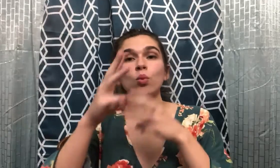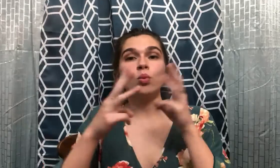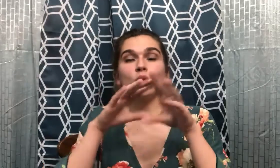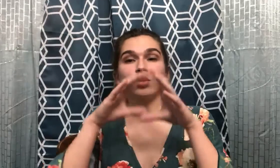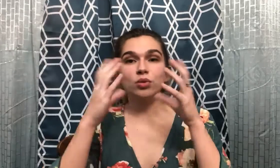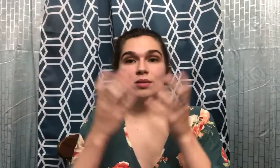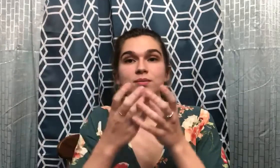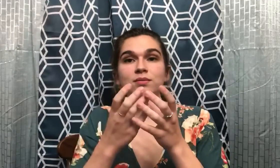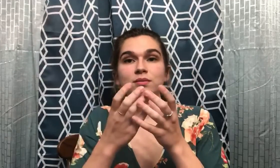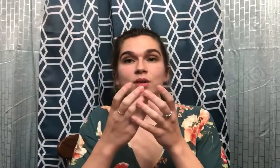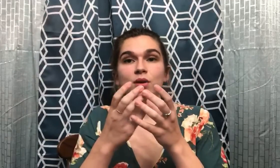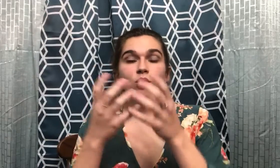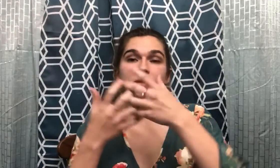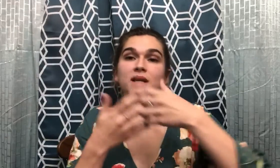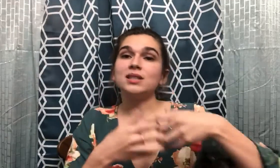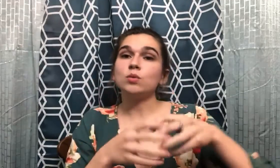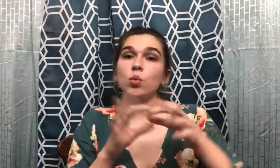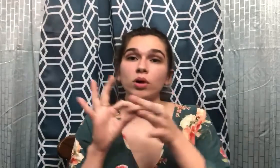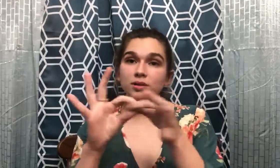world will be as one.